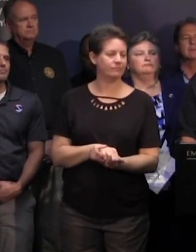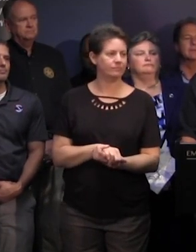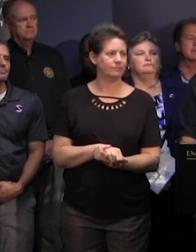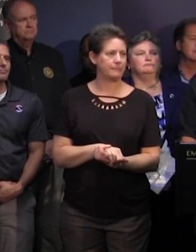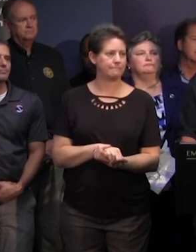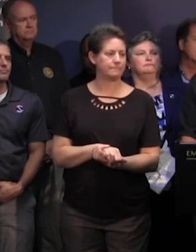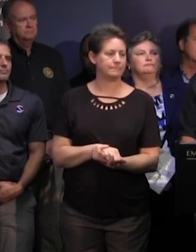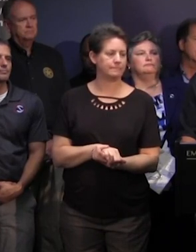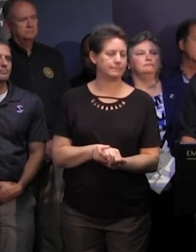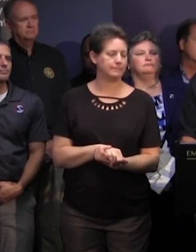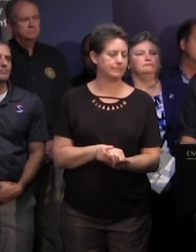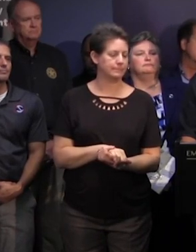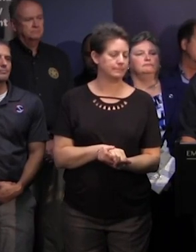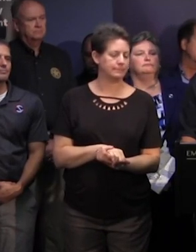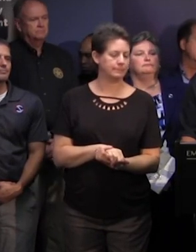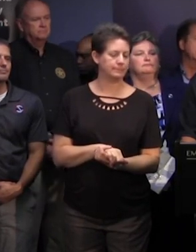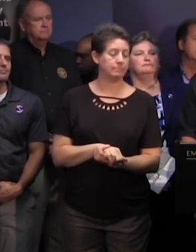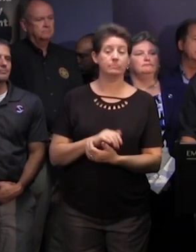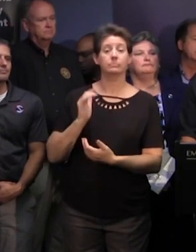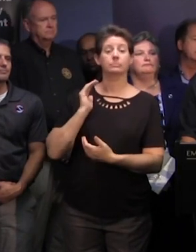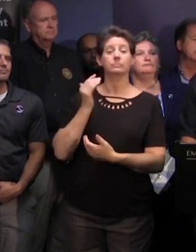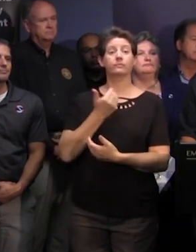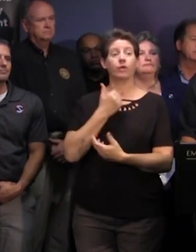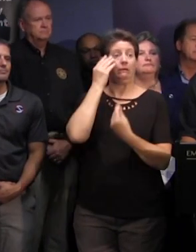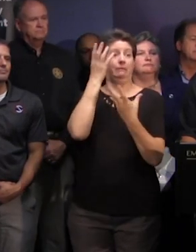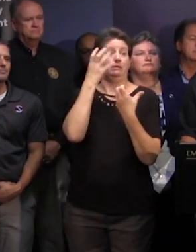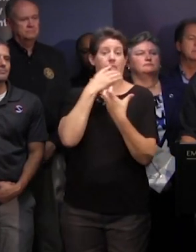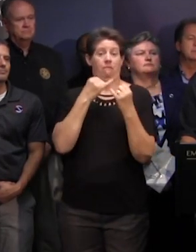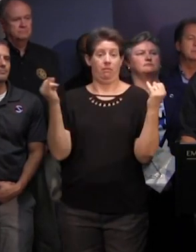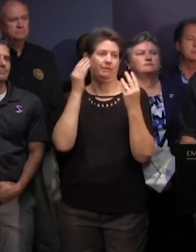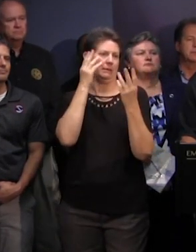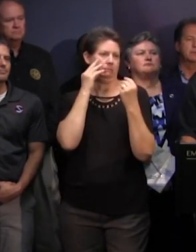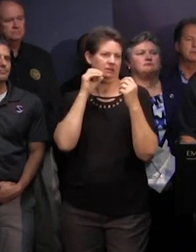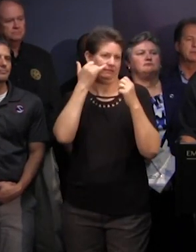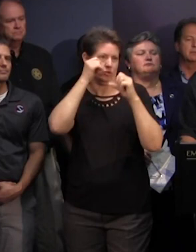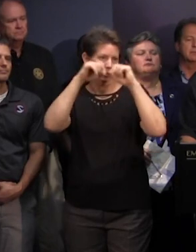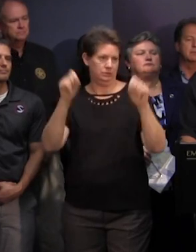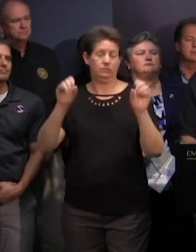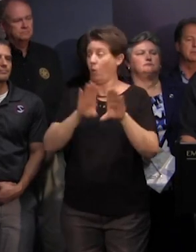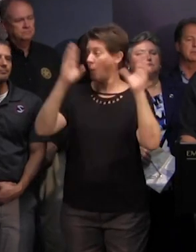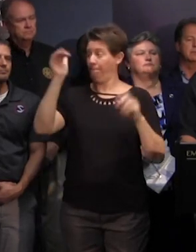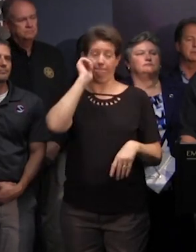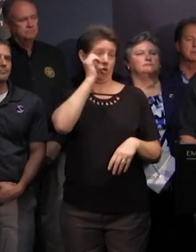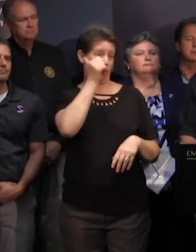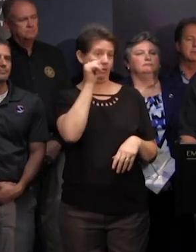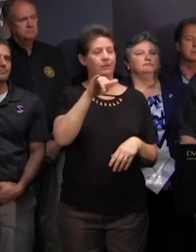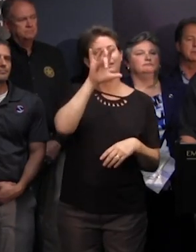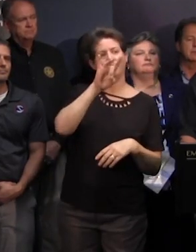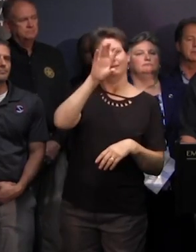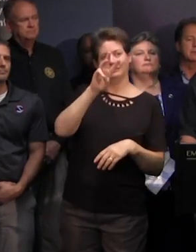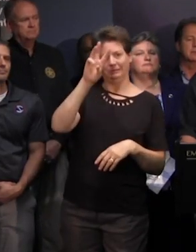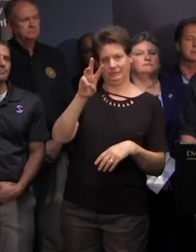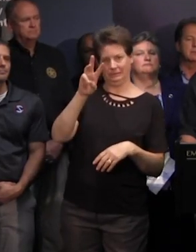things one is we'll have a our state uh information hotline hotline the public information phone system will be open tomorrow that's at 1